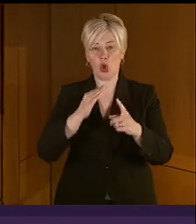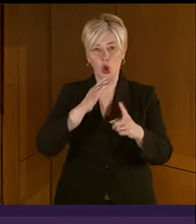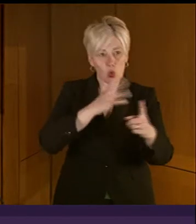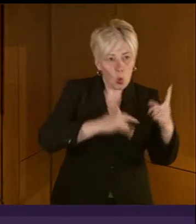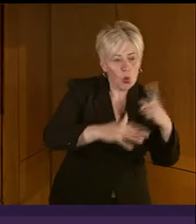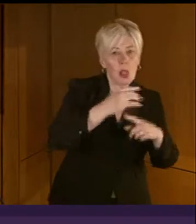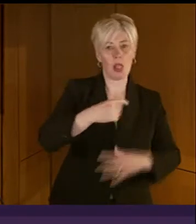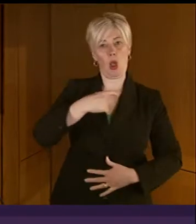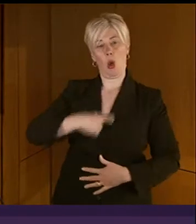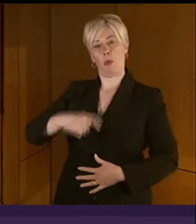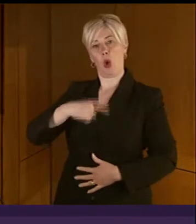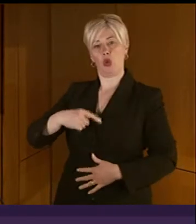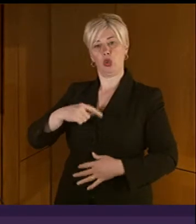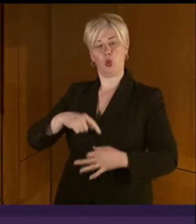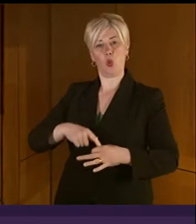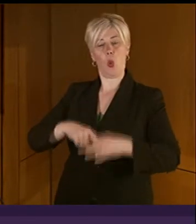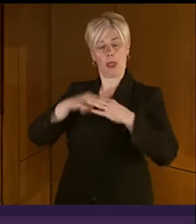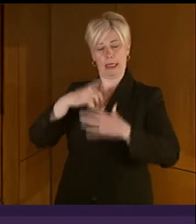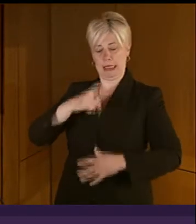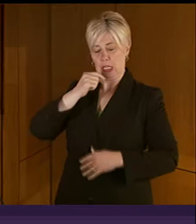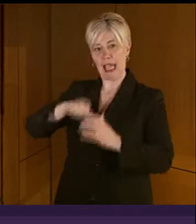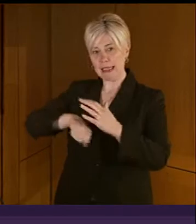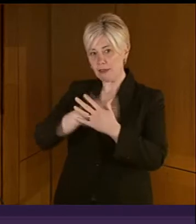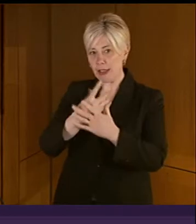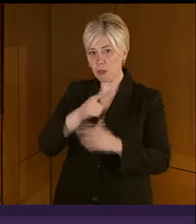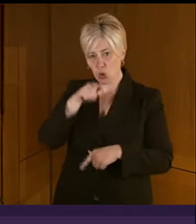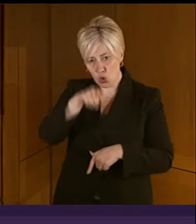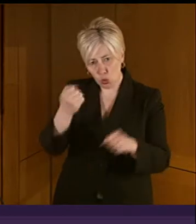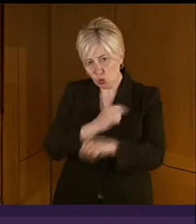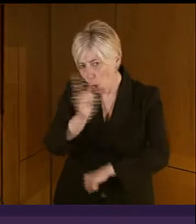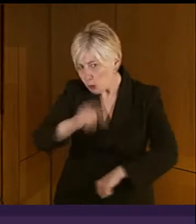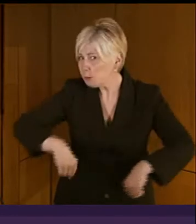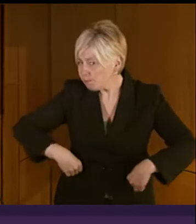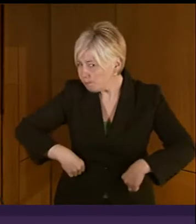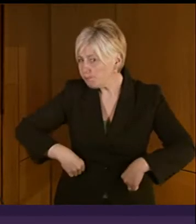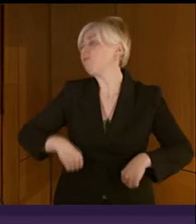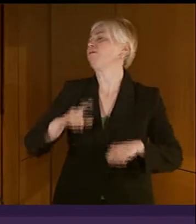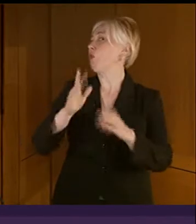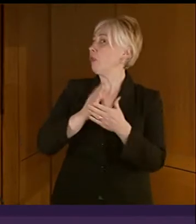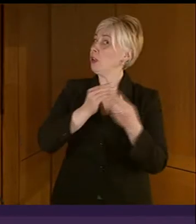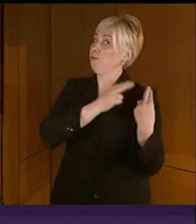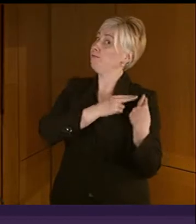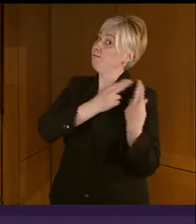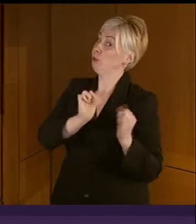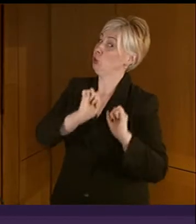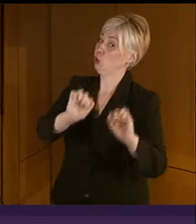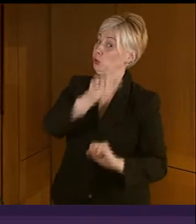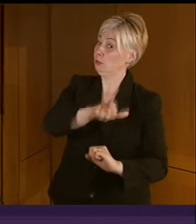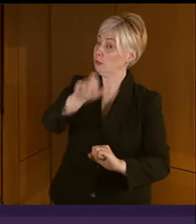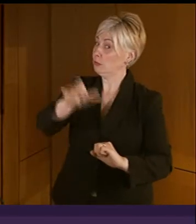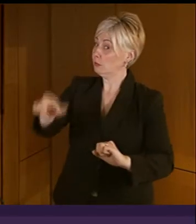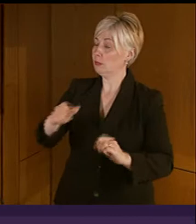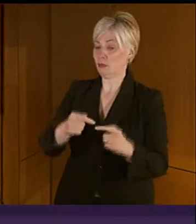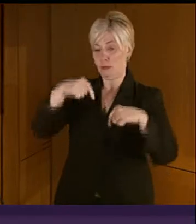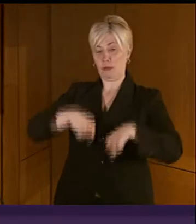well as personal qualities can be developed. What are you going to do about it? It rests with you whether the school is merely